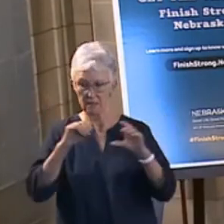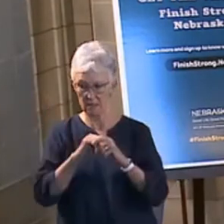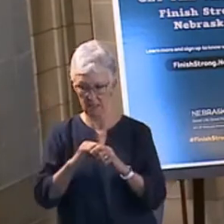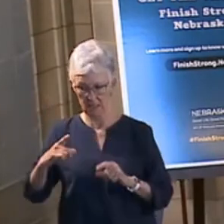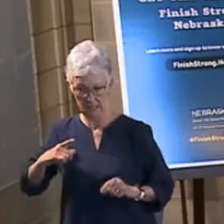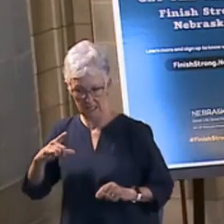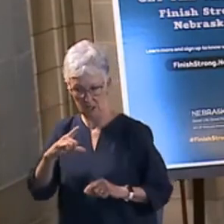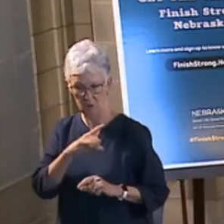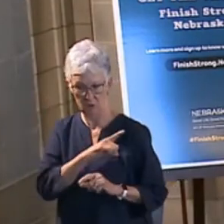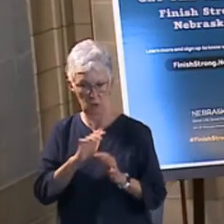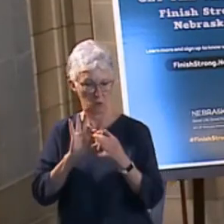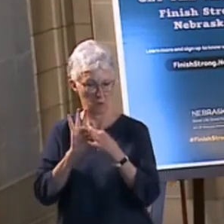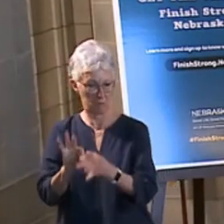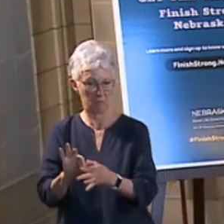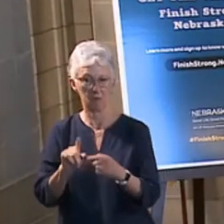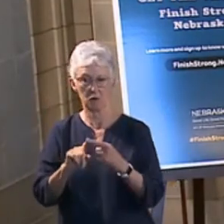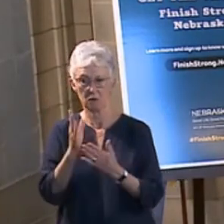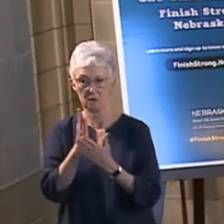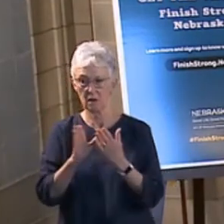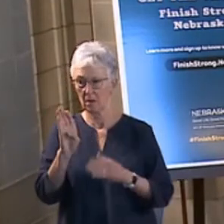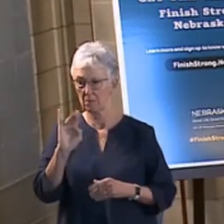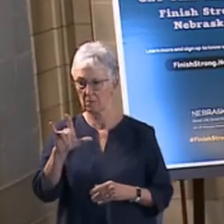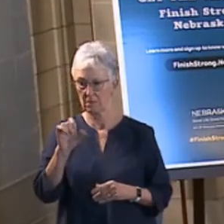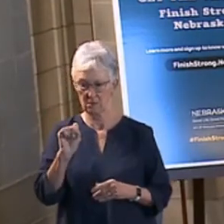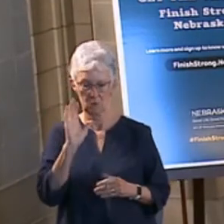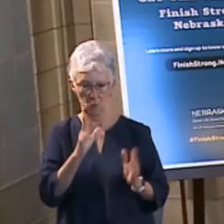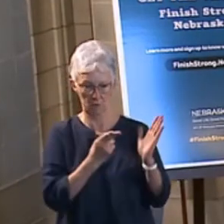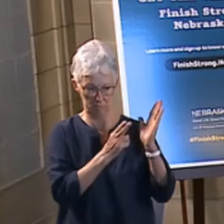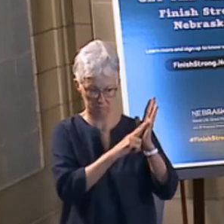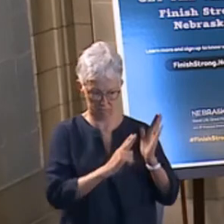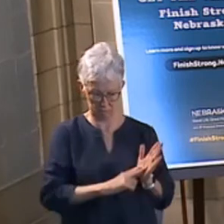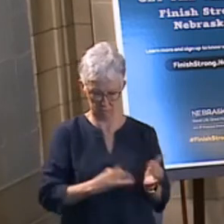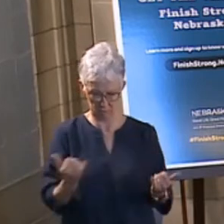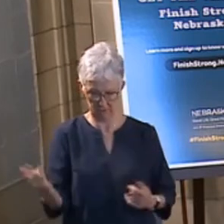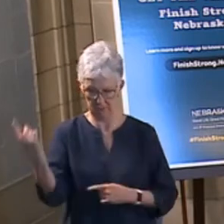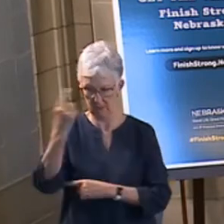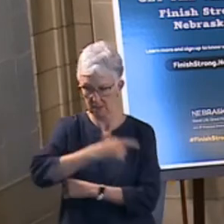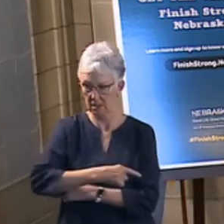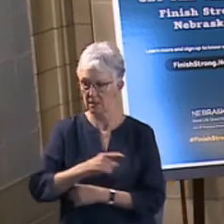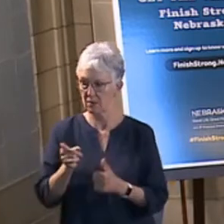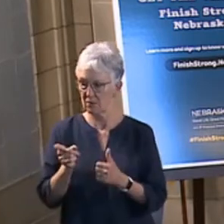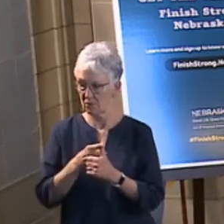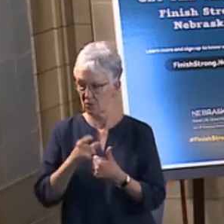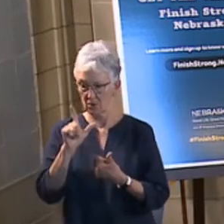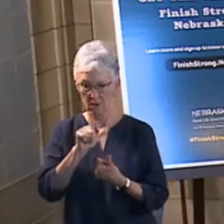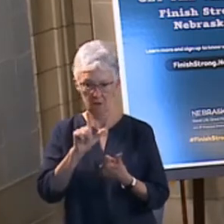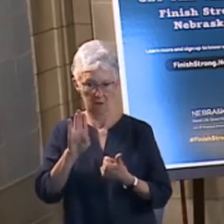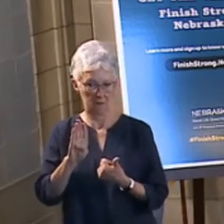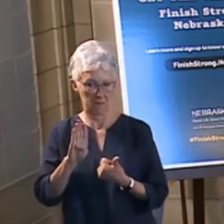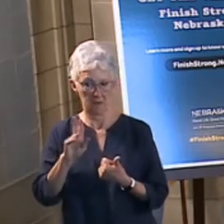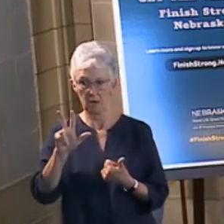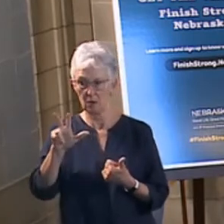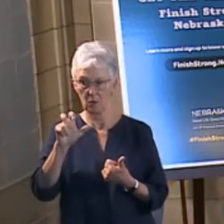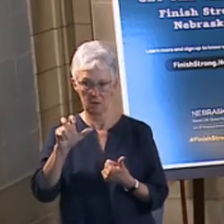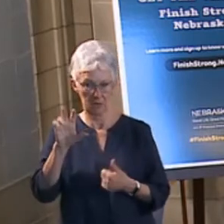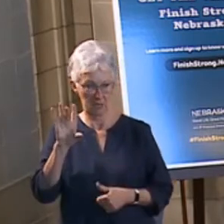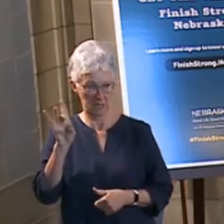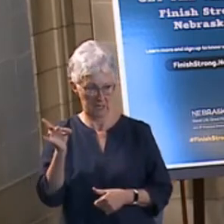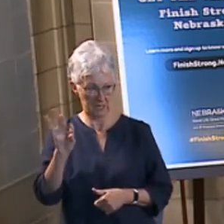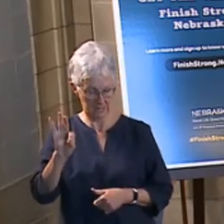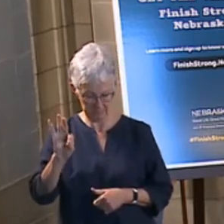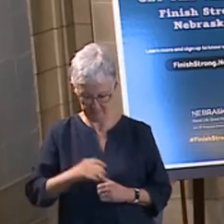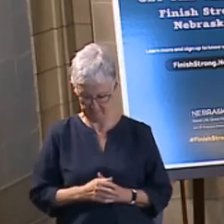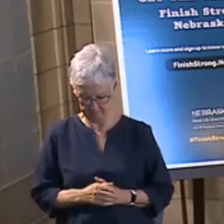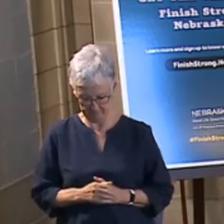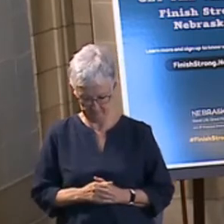regard to bills. We've got a couple of bill signings here. The first one is LB 389. Now, one of